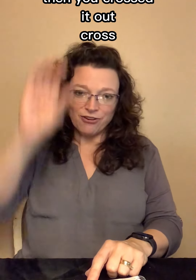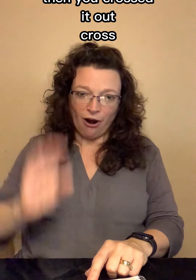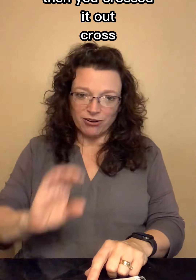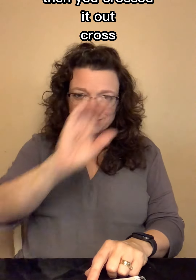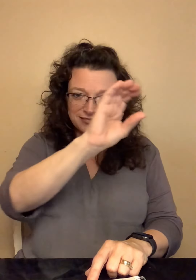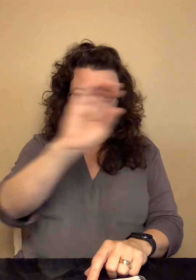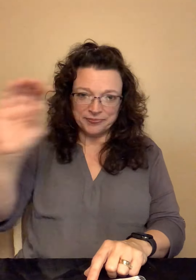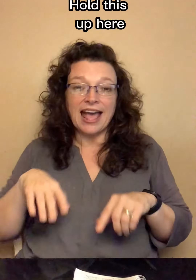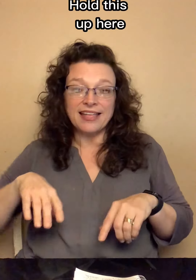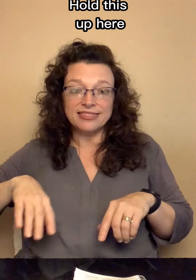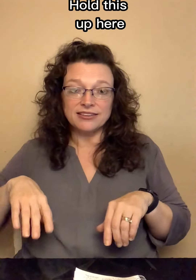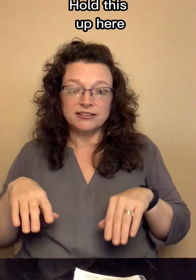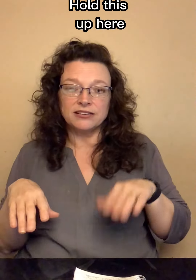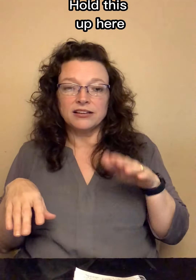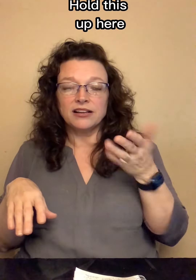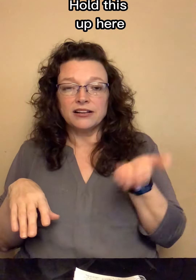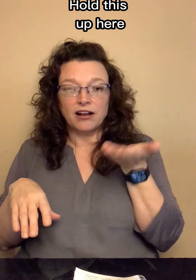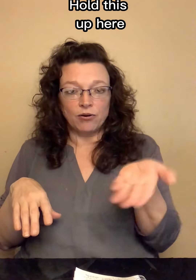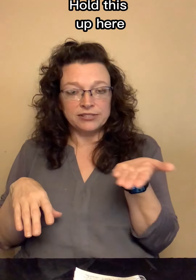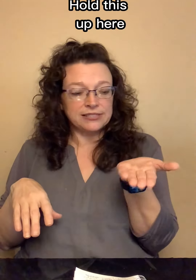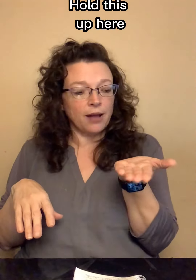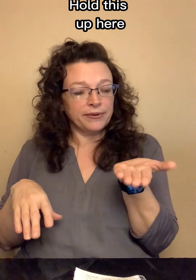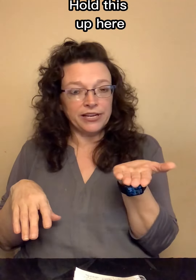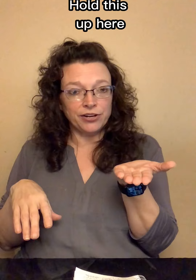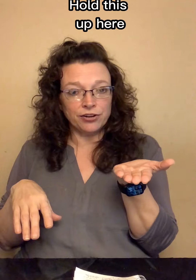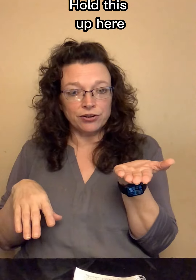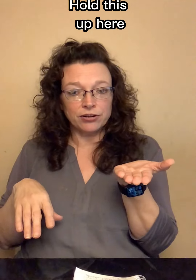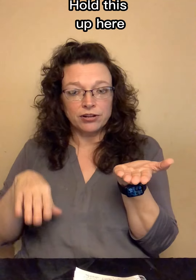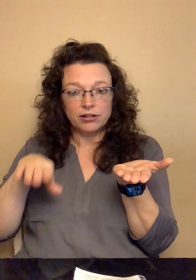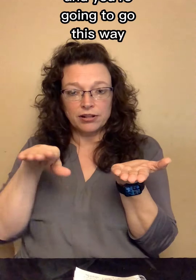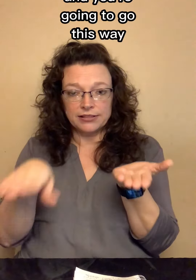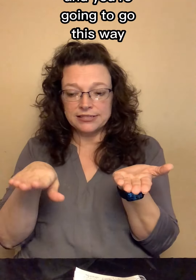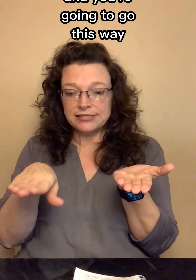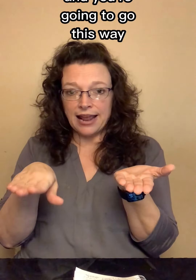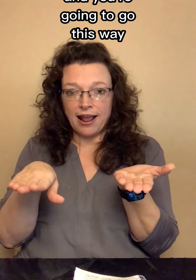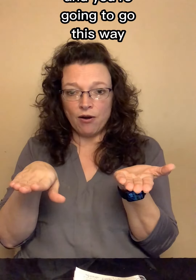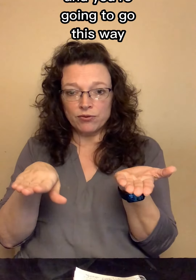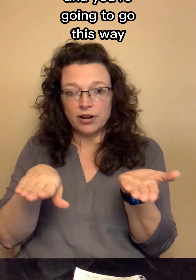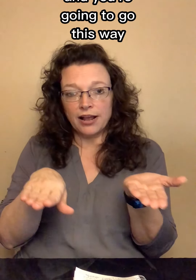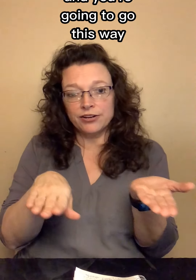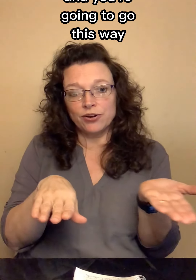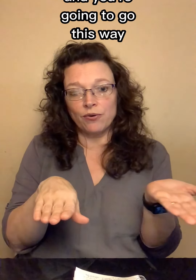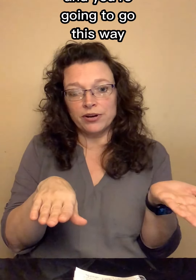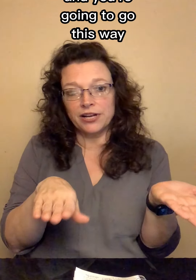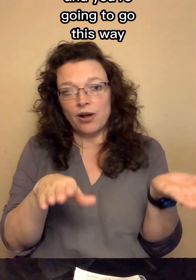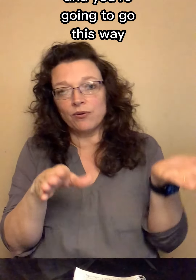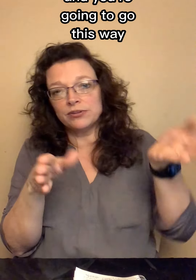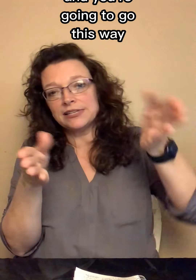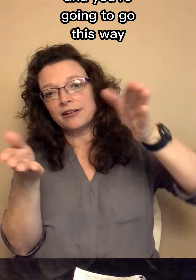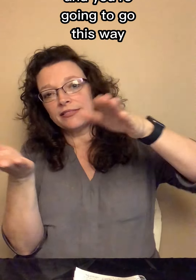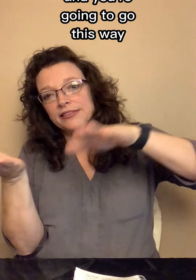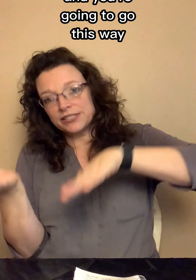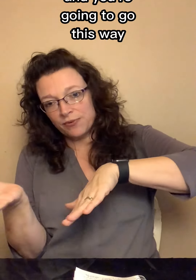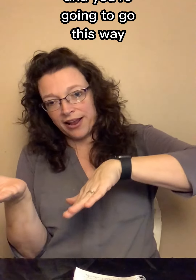Cross. Death. Hold this up here. This down. And you're going to go this way.